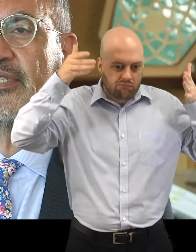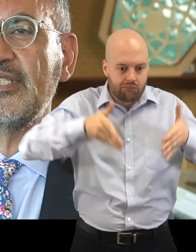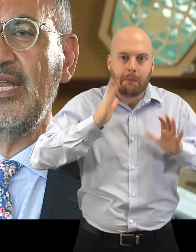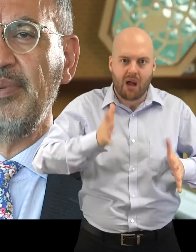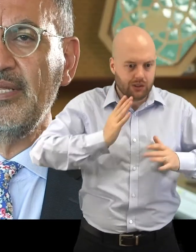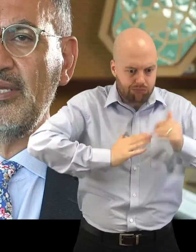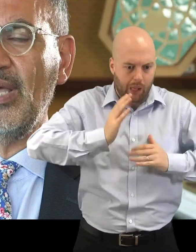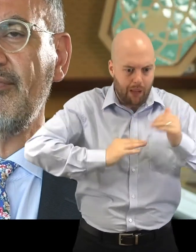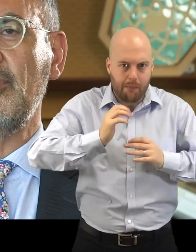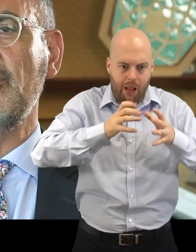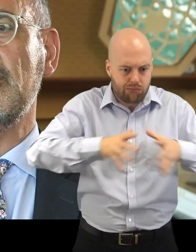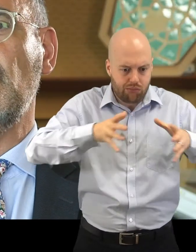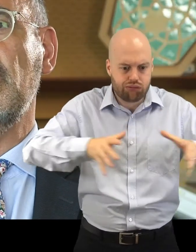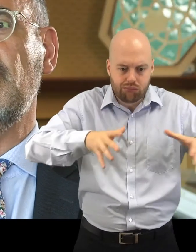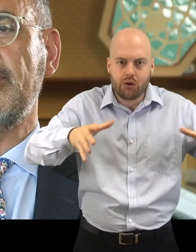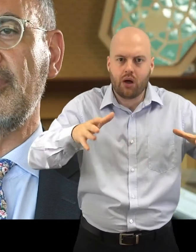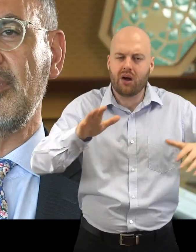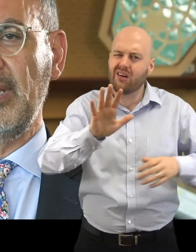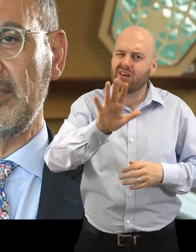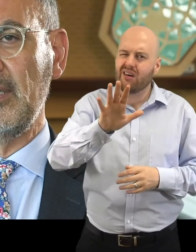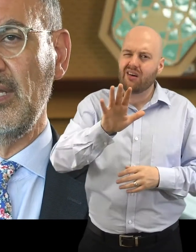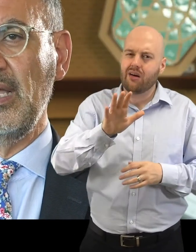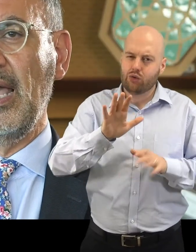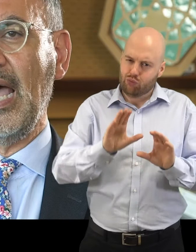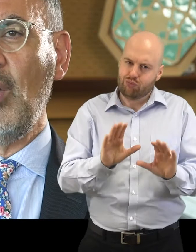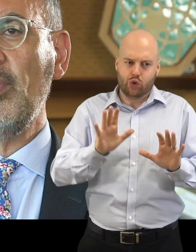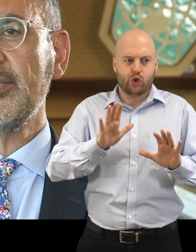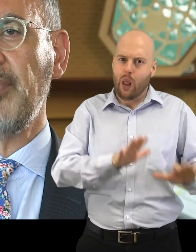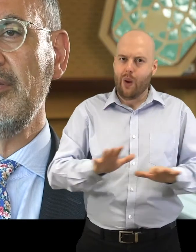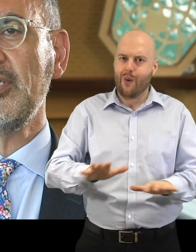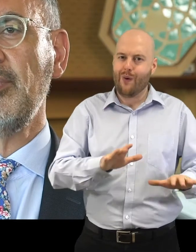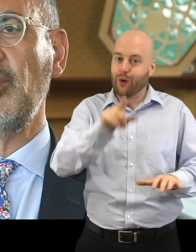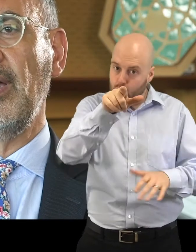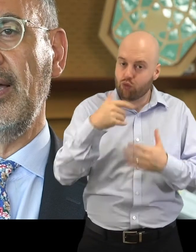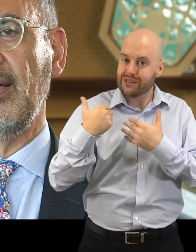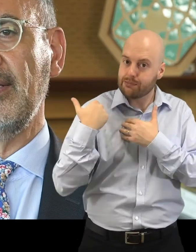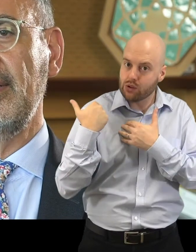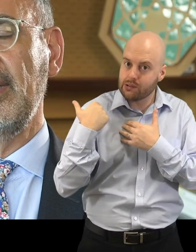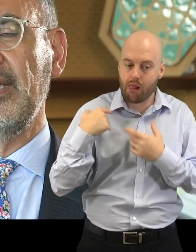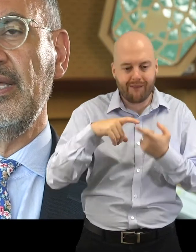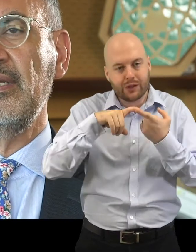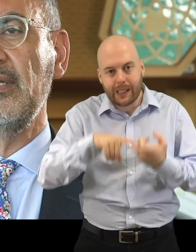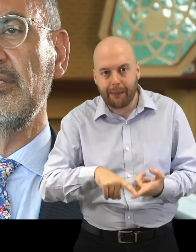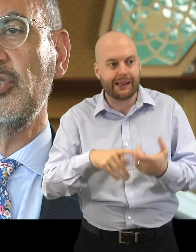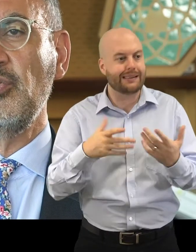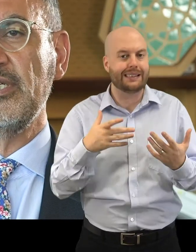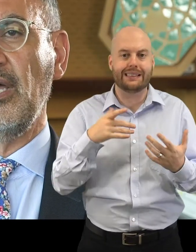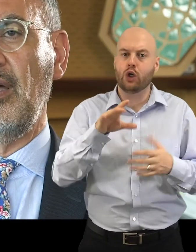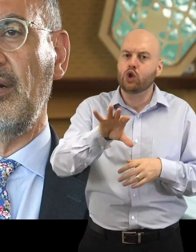sustainability, we have to use the word responsibility. How responsible we are in choosing our